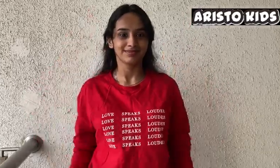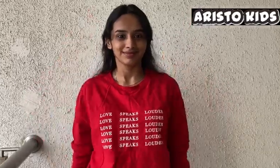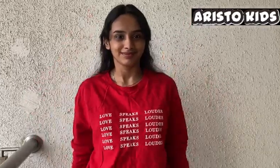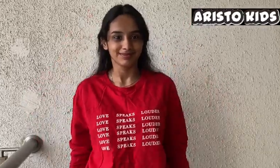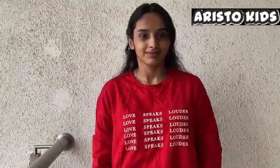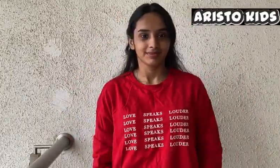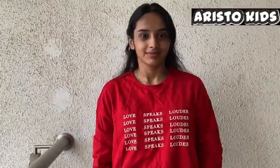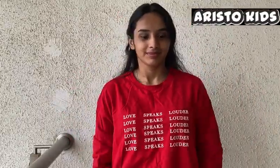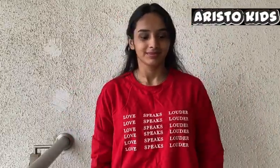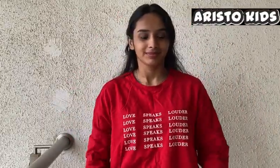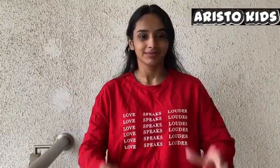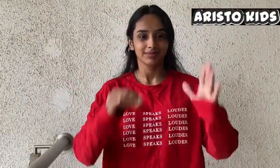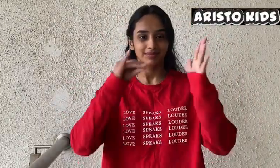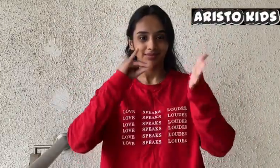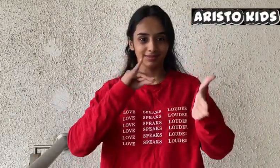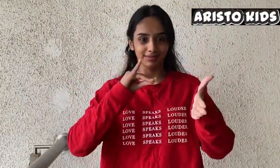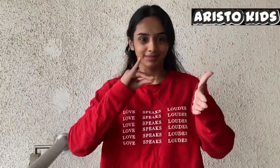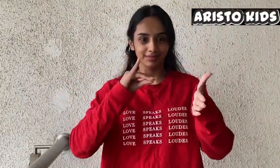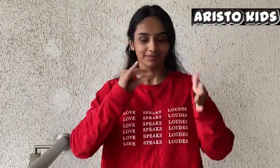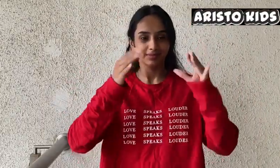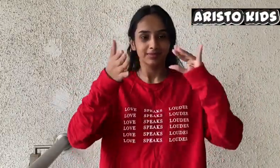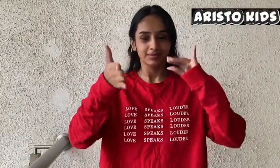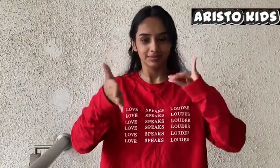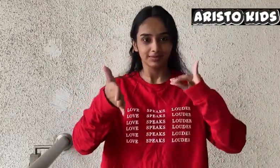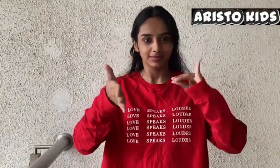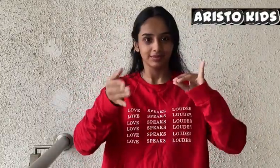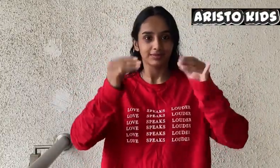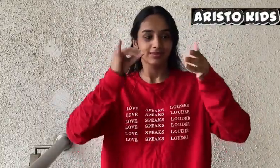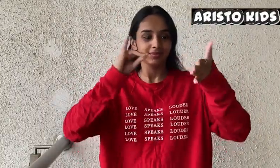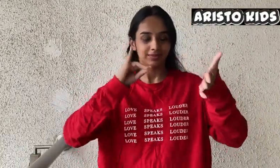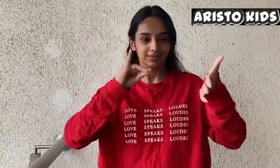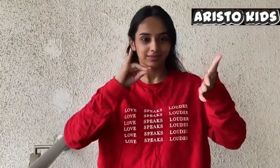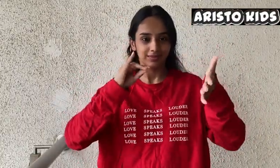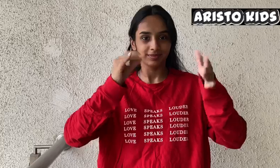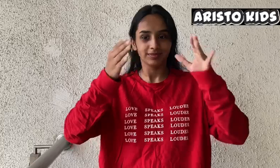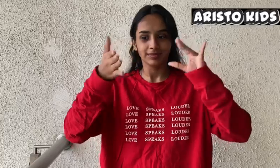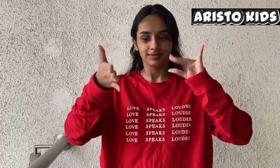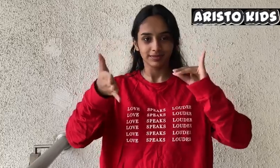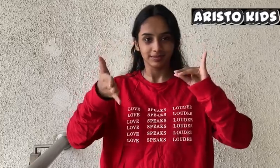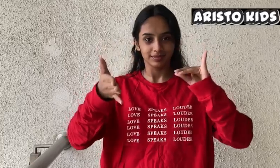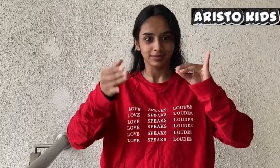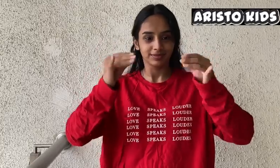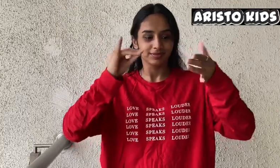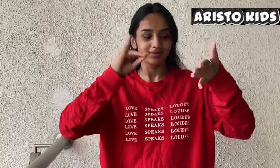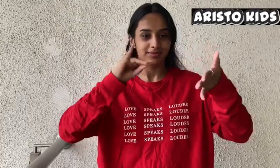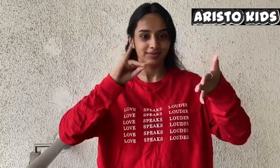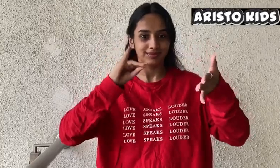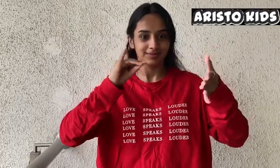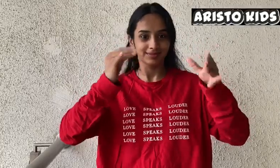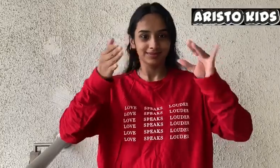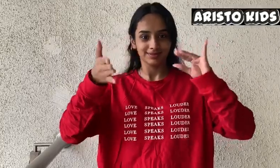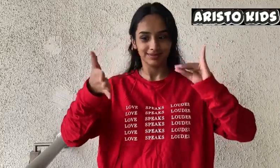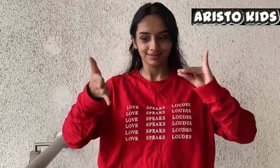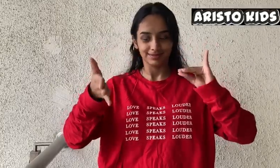I ain't your mama, boy, I ain't your mama When you gon' get your life together, I ain't your mama